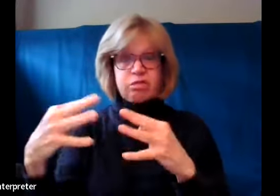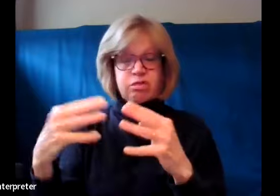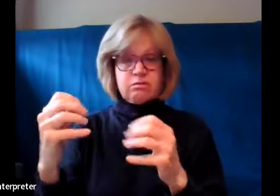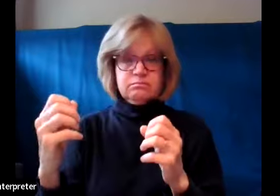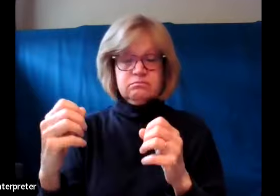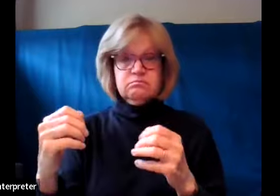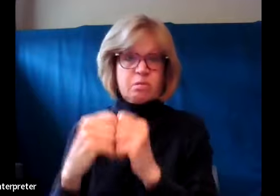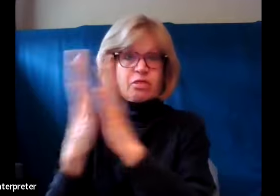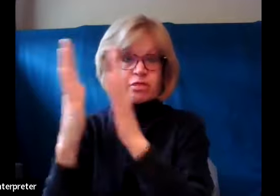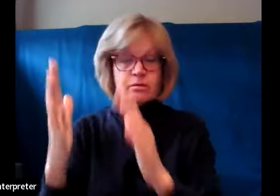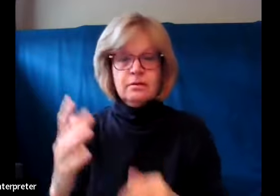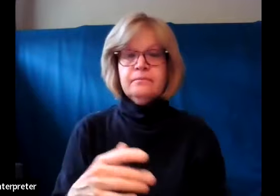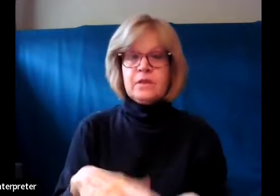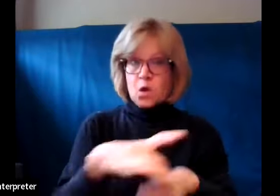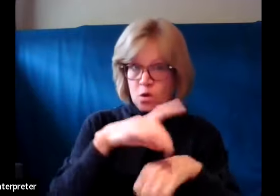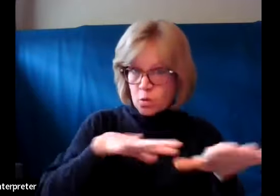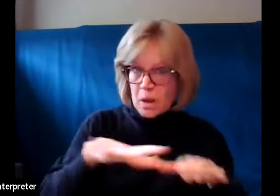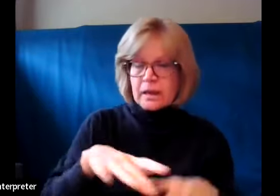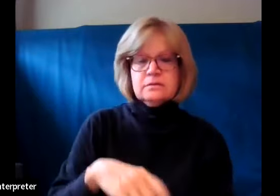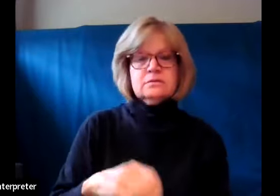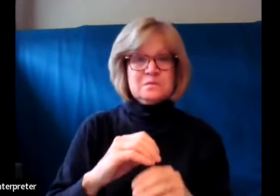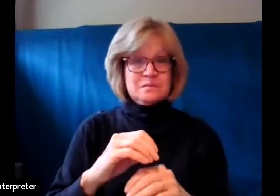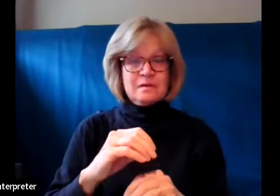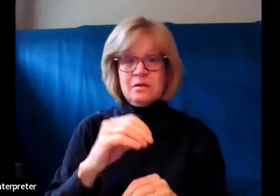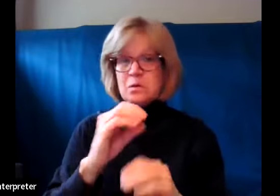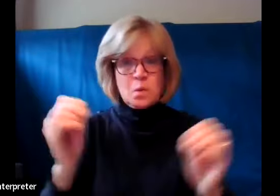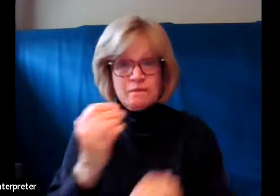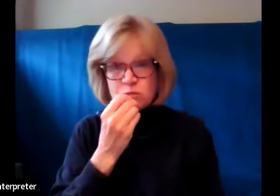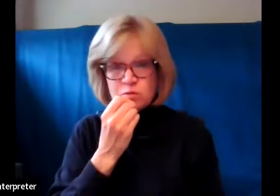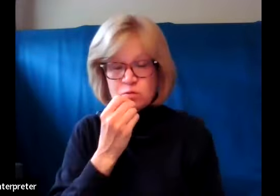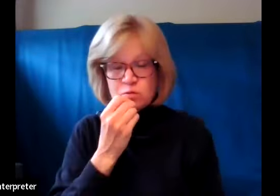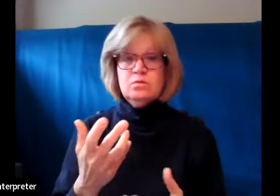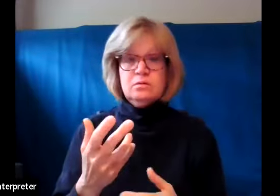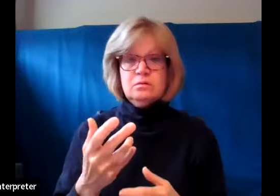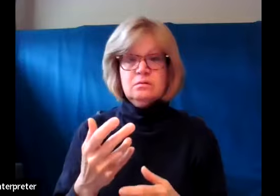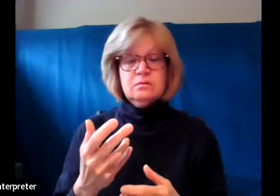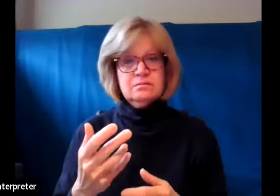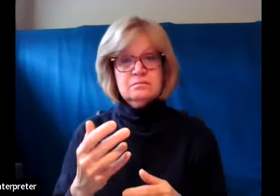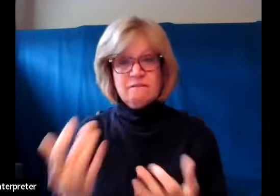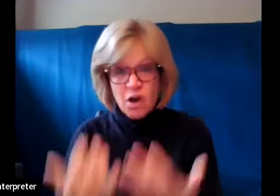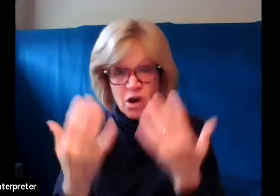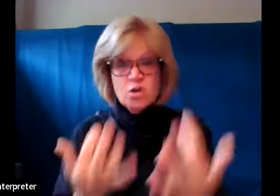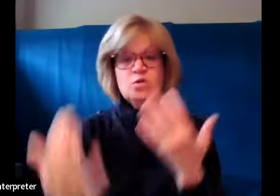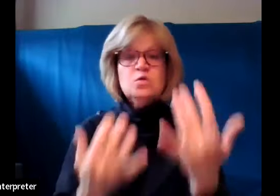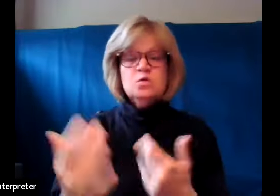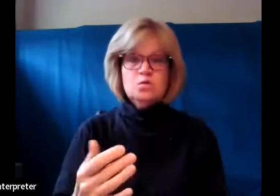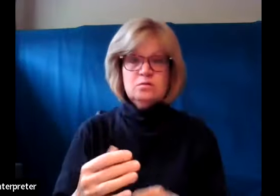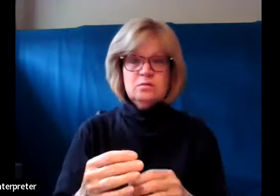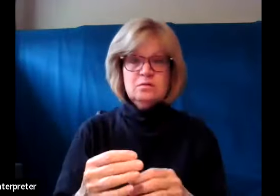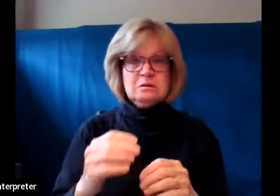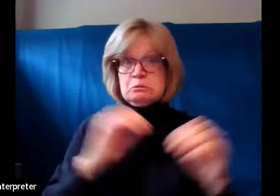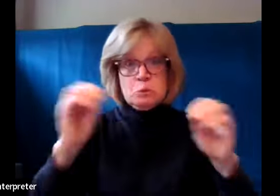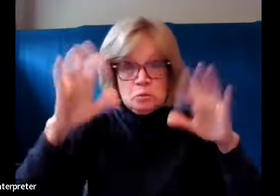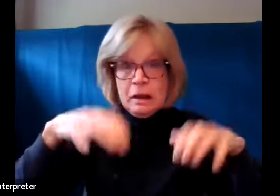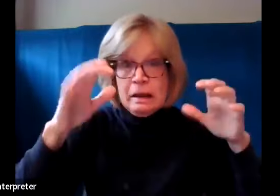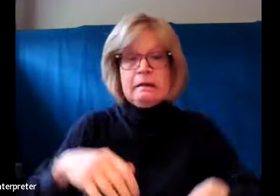Earthquakes, famine, and plague. Now we're dealing with those, not to mention wildfires, drought, massive